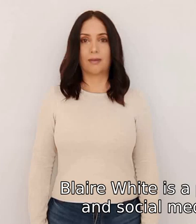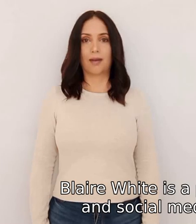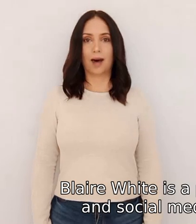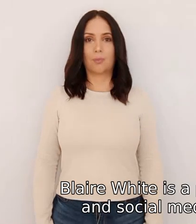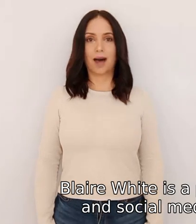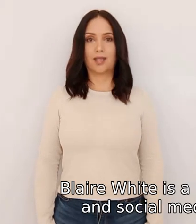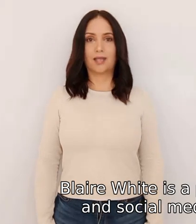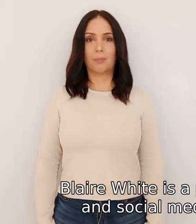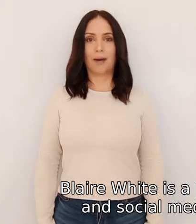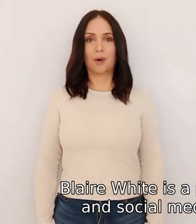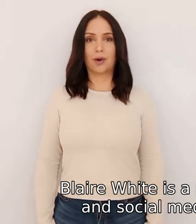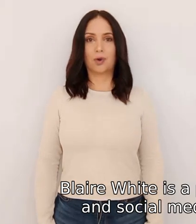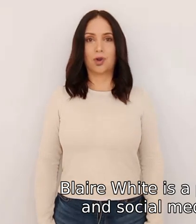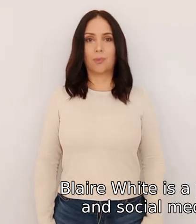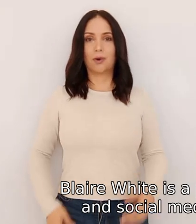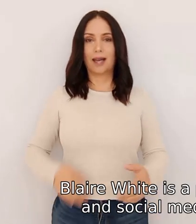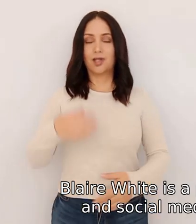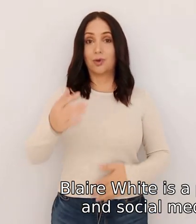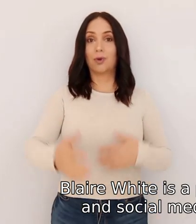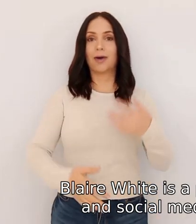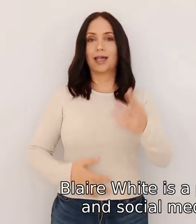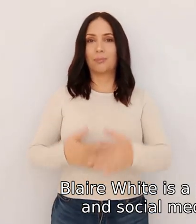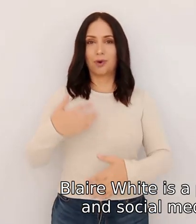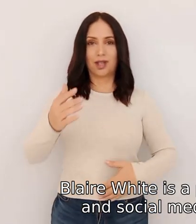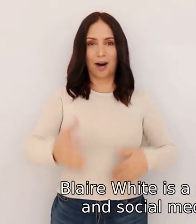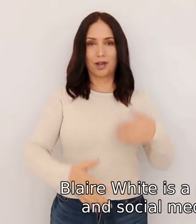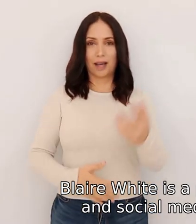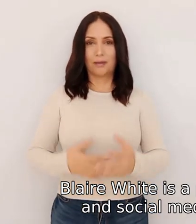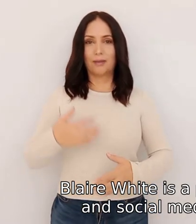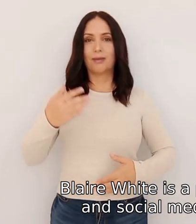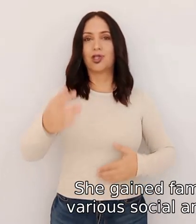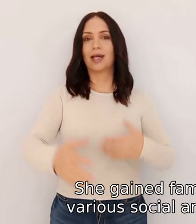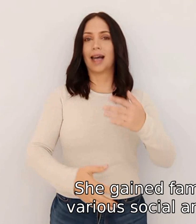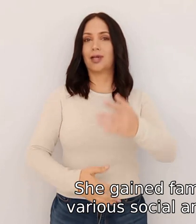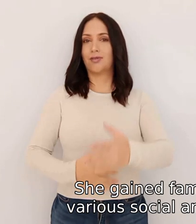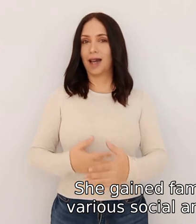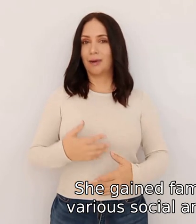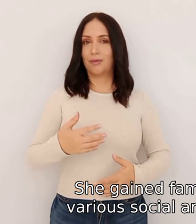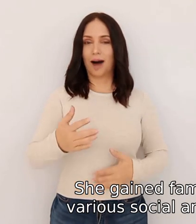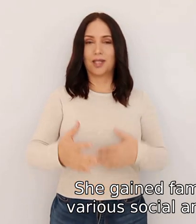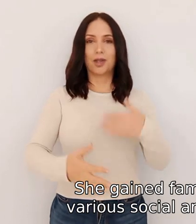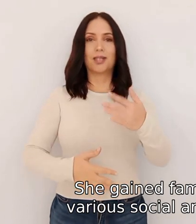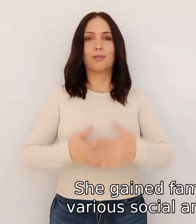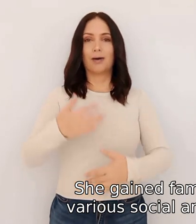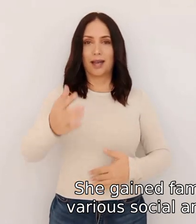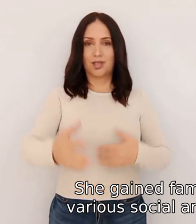blair white is a popular youtuber and social media personality she gained fame by discussing various